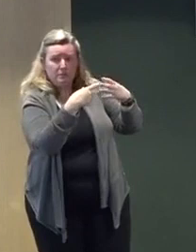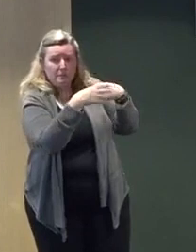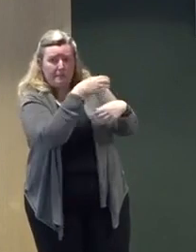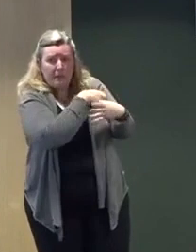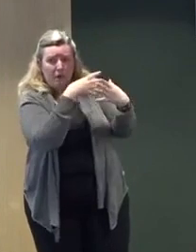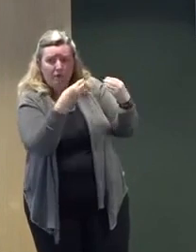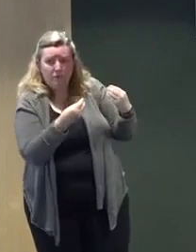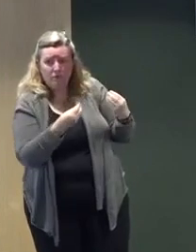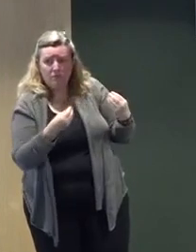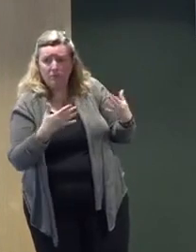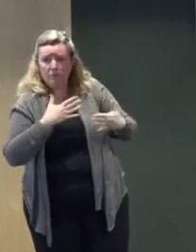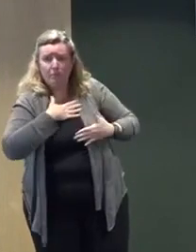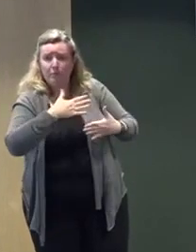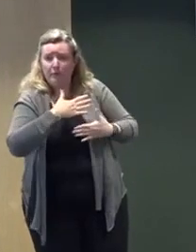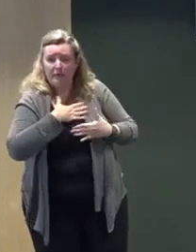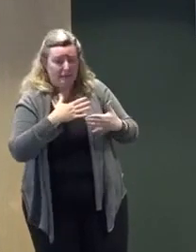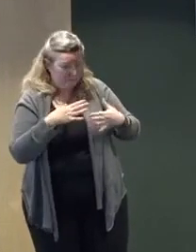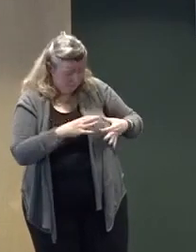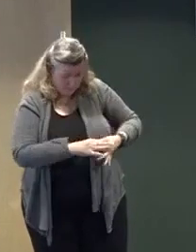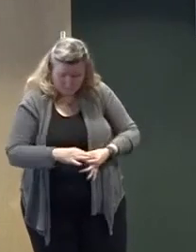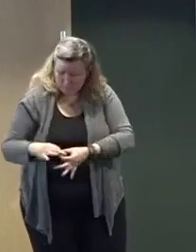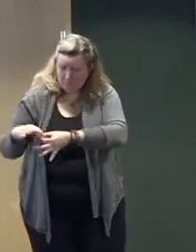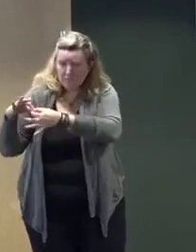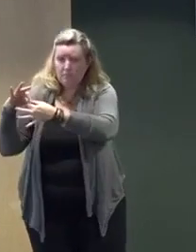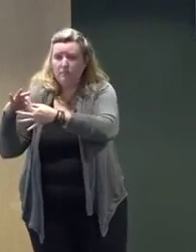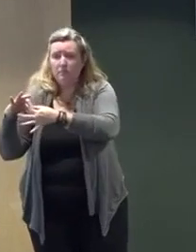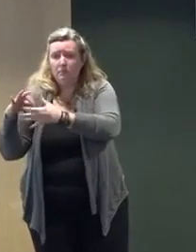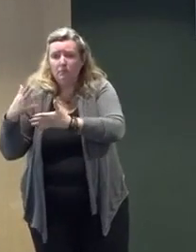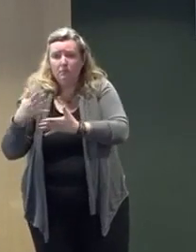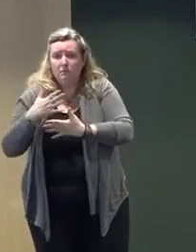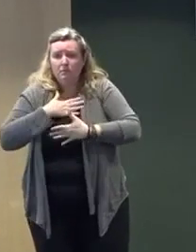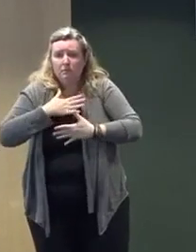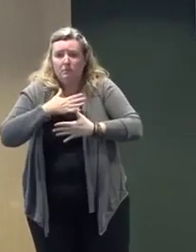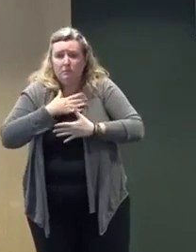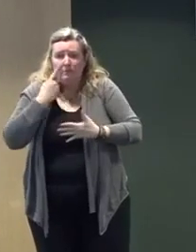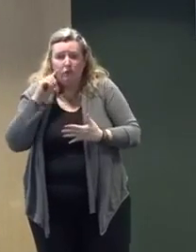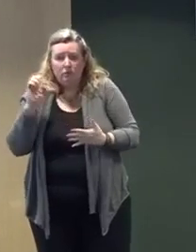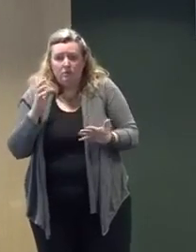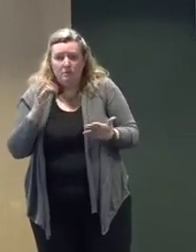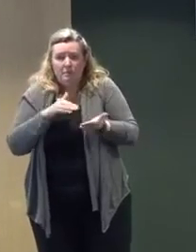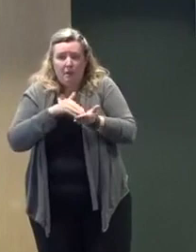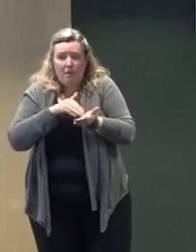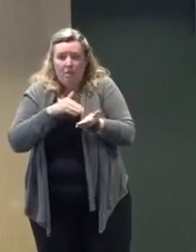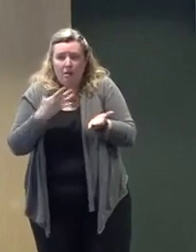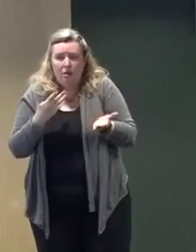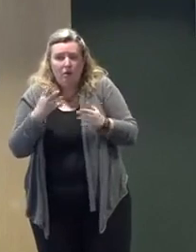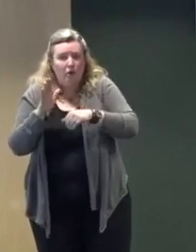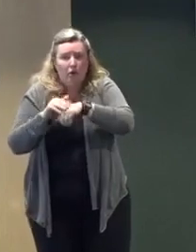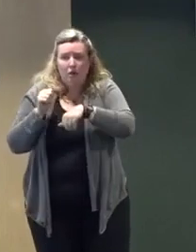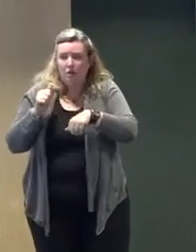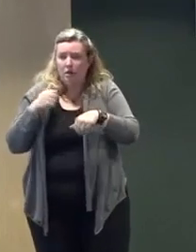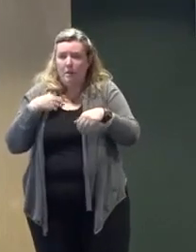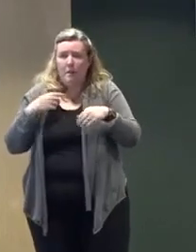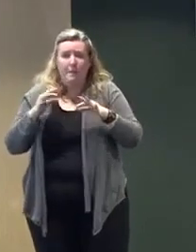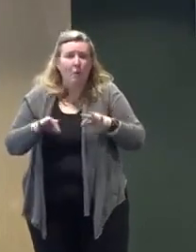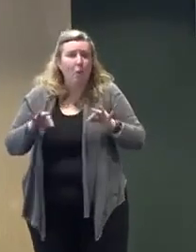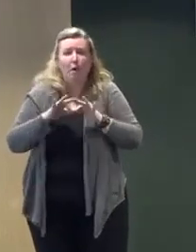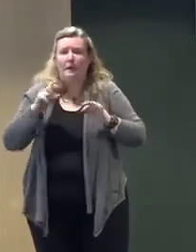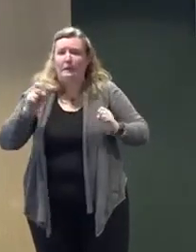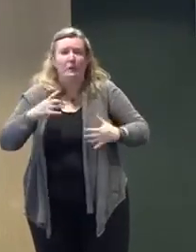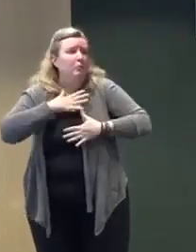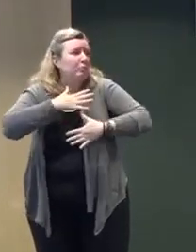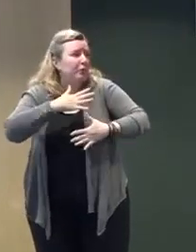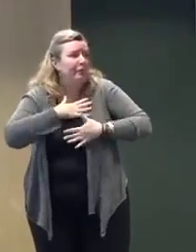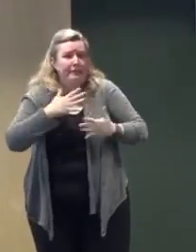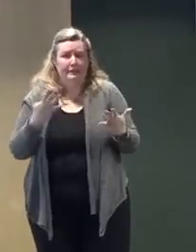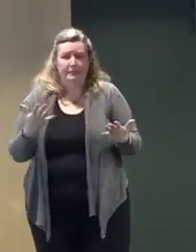breathing device at home or, you know, how do they communicate that they need priority rescue help? Pat, I'll have you come in here and give me your best thoughts